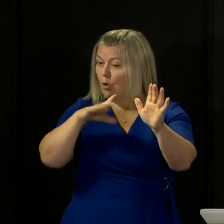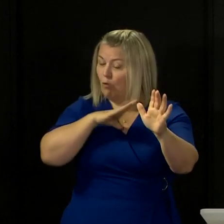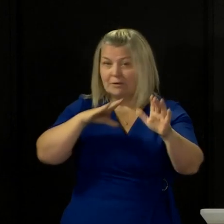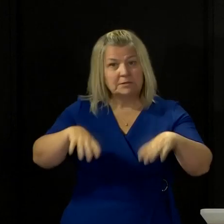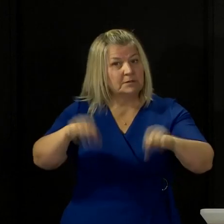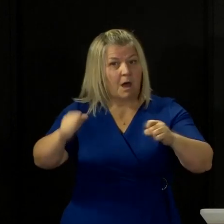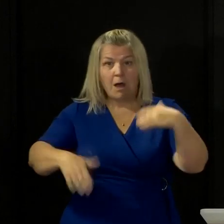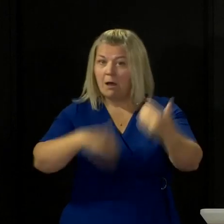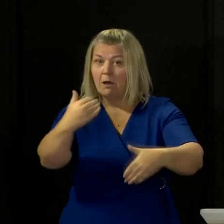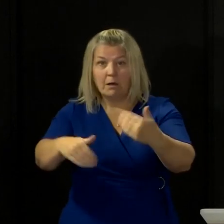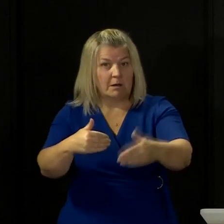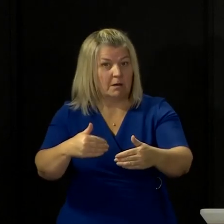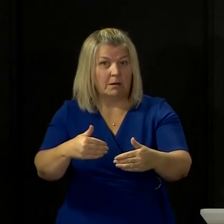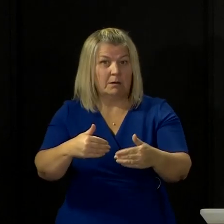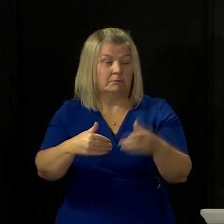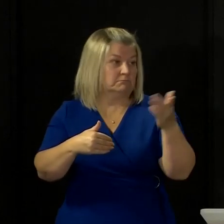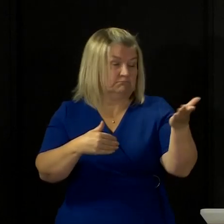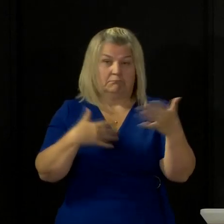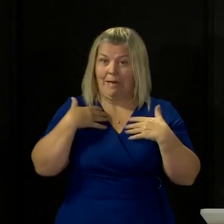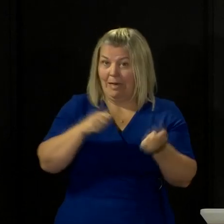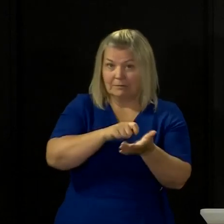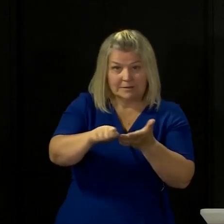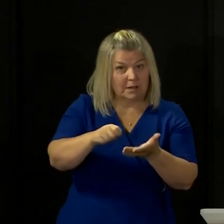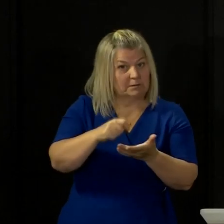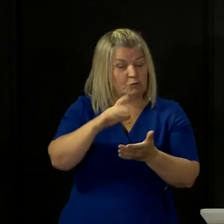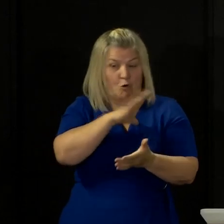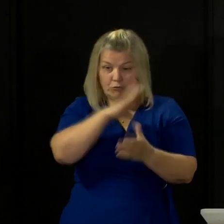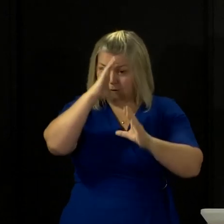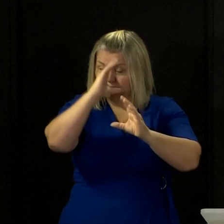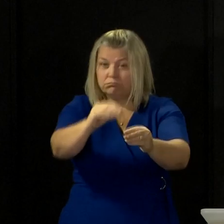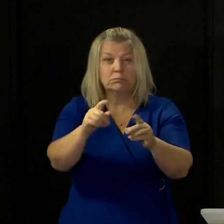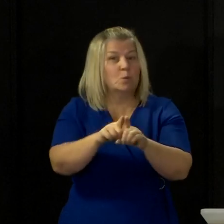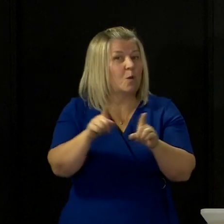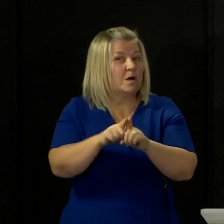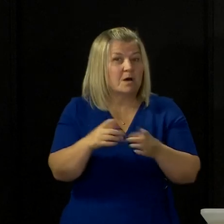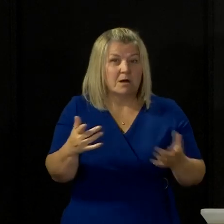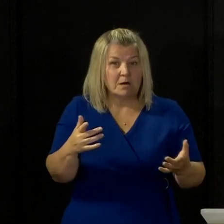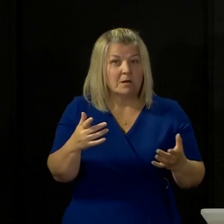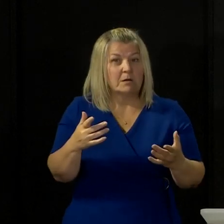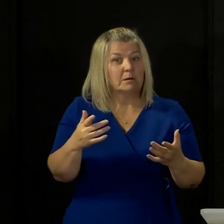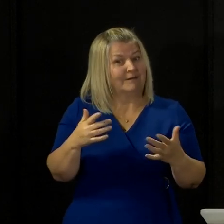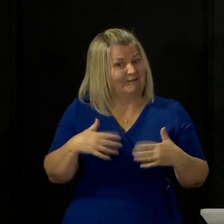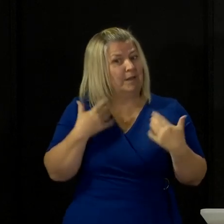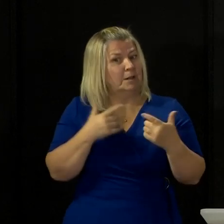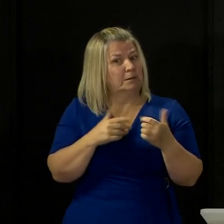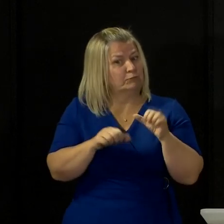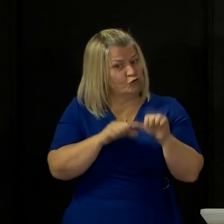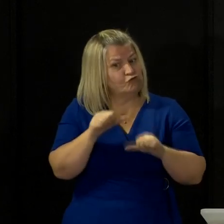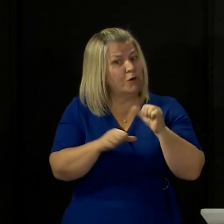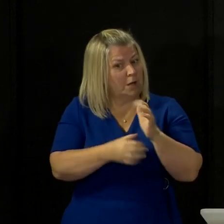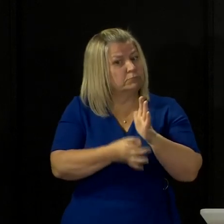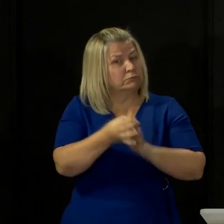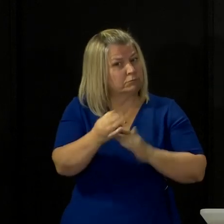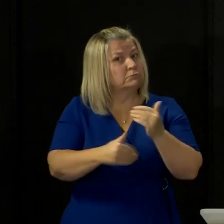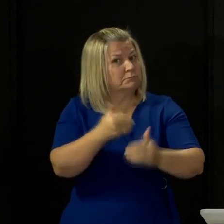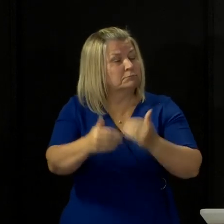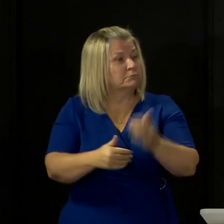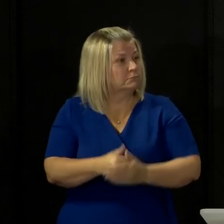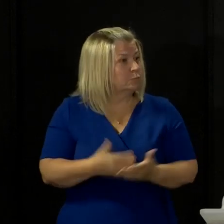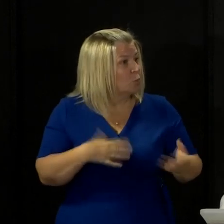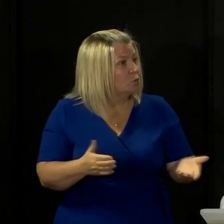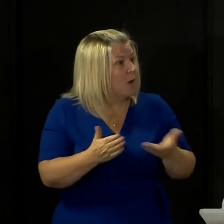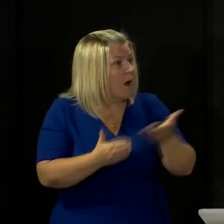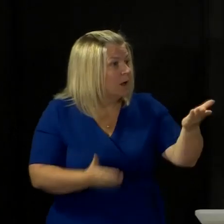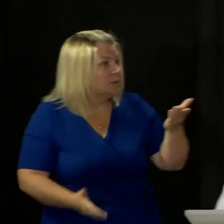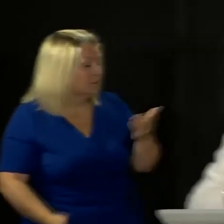has underlined very directly to Health Boards the importance of making progress with that as quickly as possible. Do you want to add